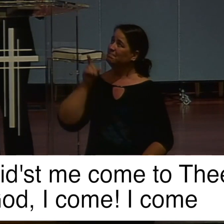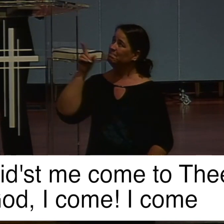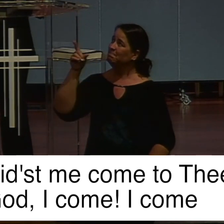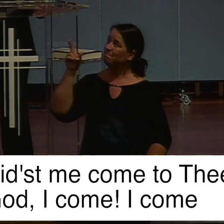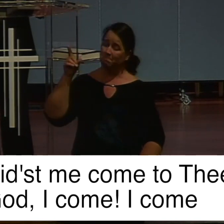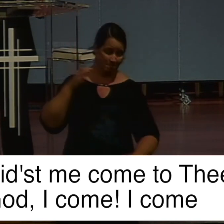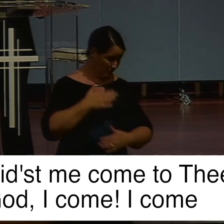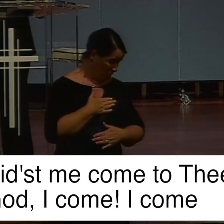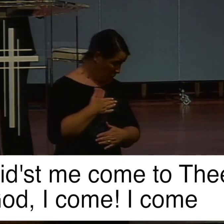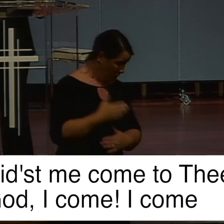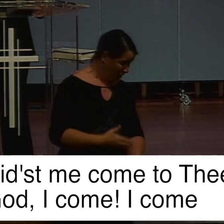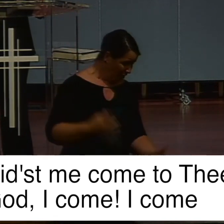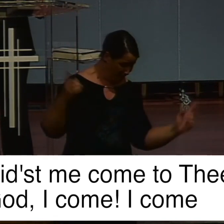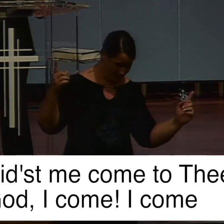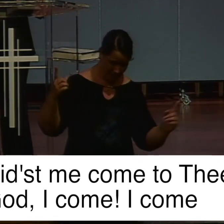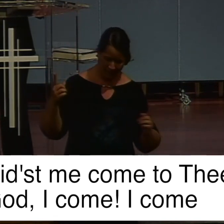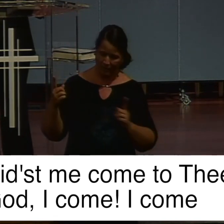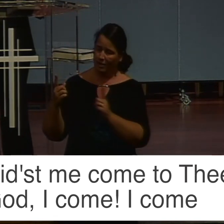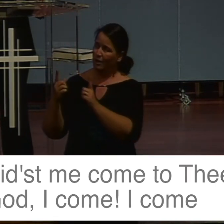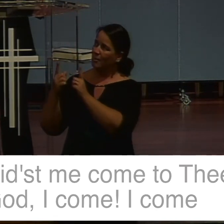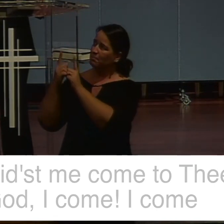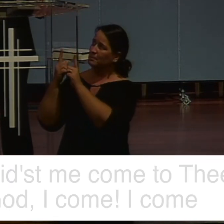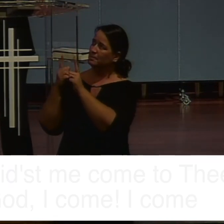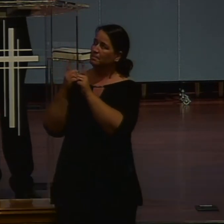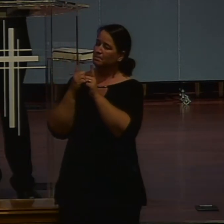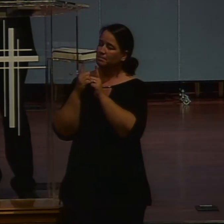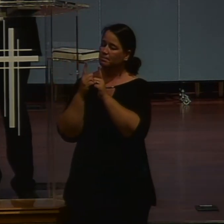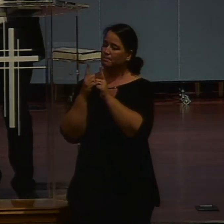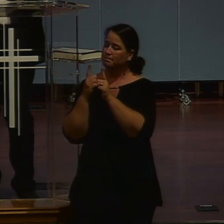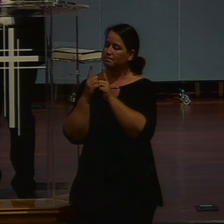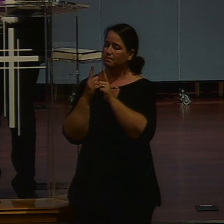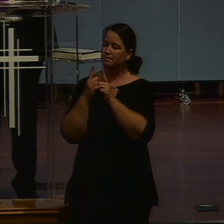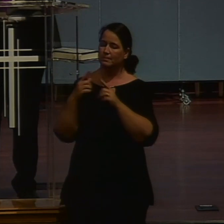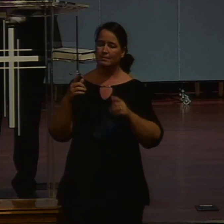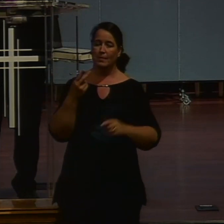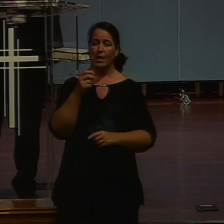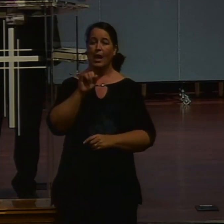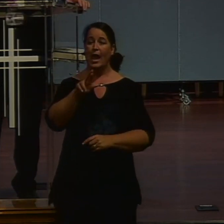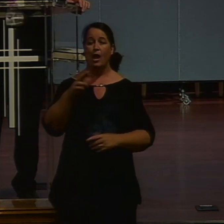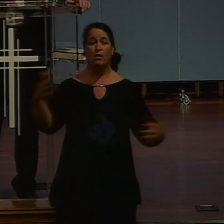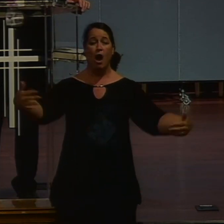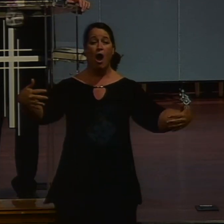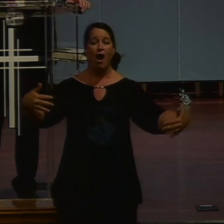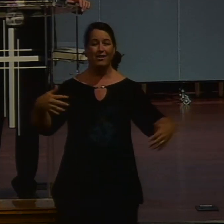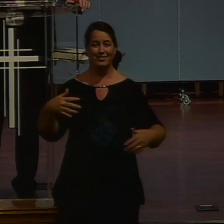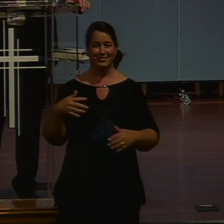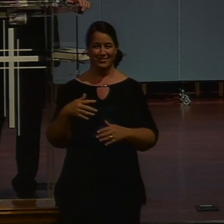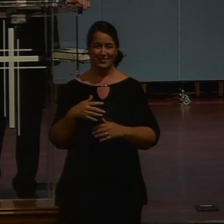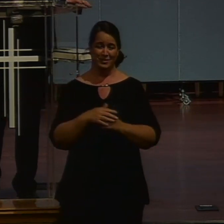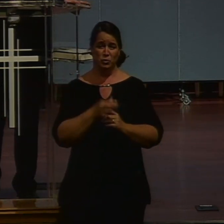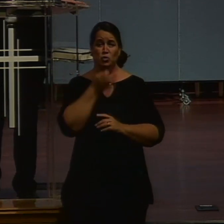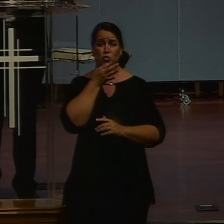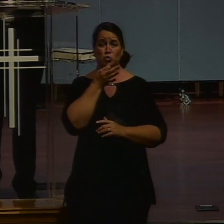I come. I come. I'm going to say air hug. And we'll probably be saying air hug for a little bit